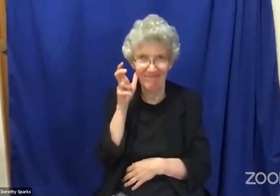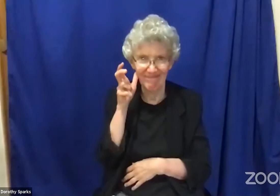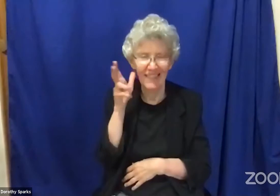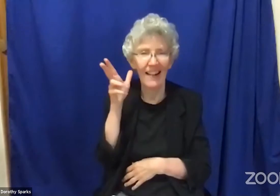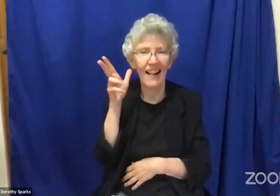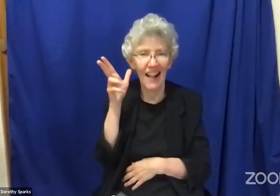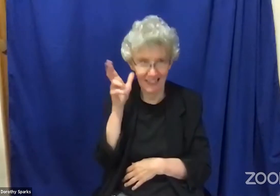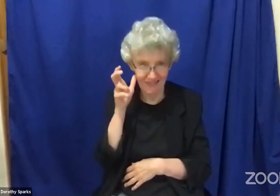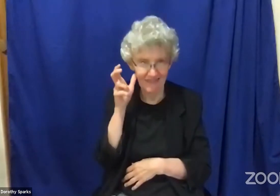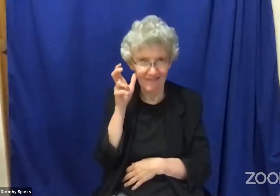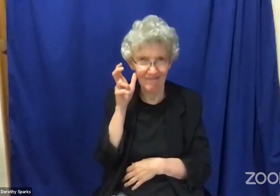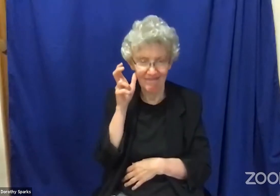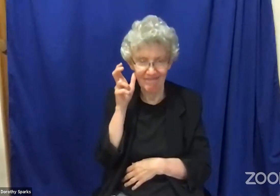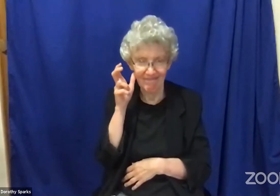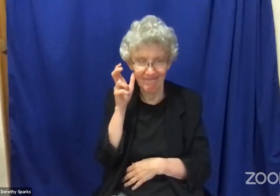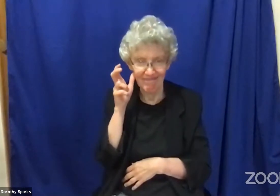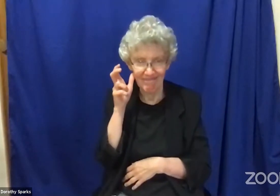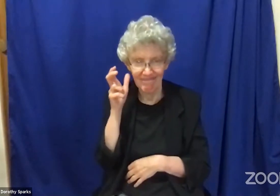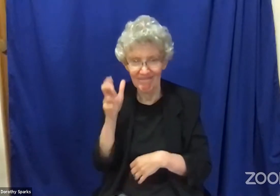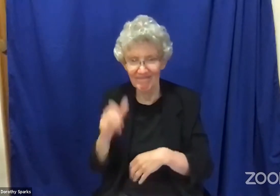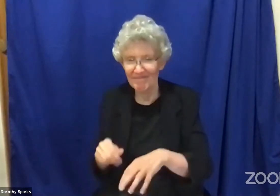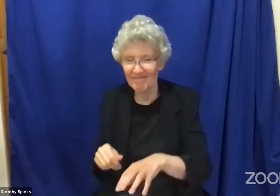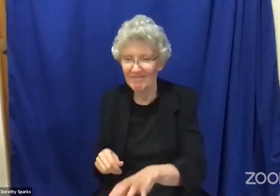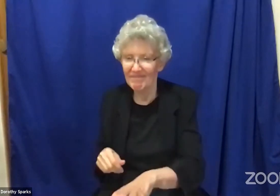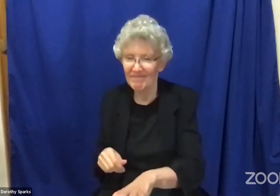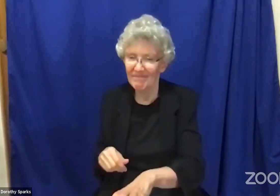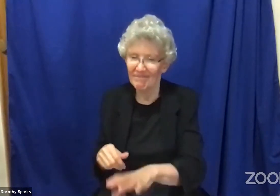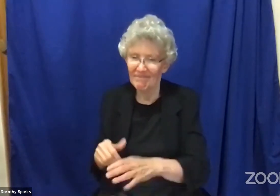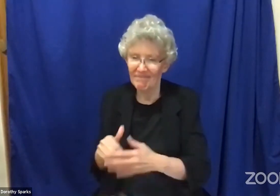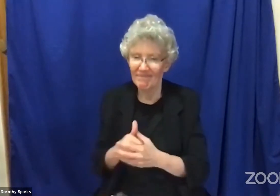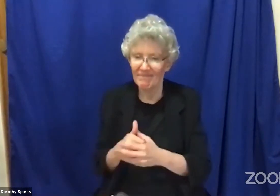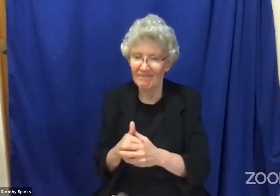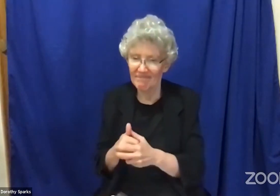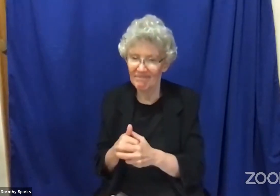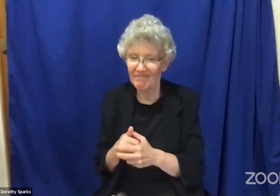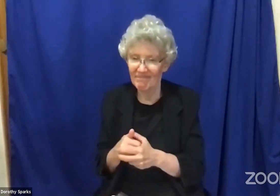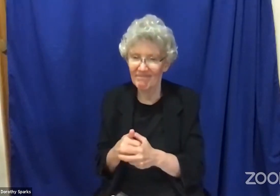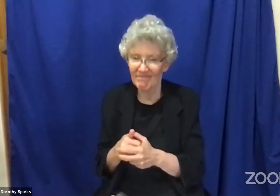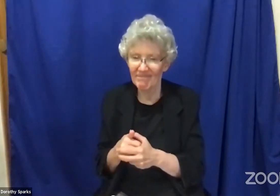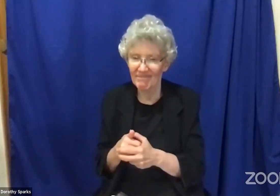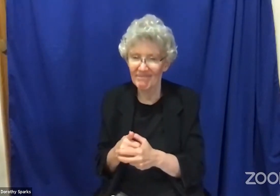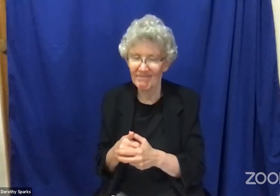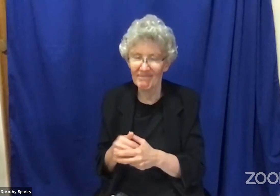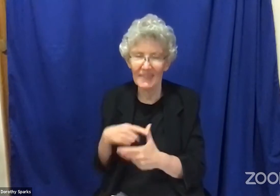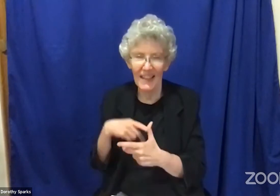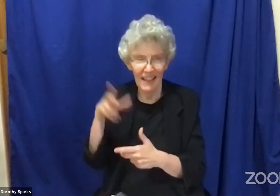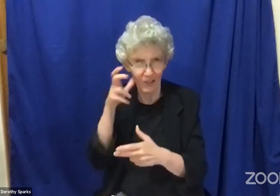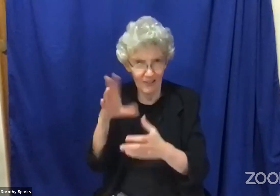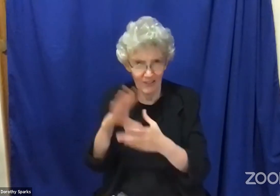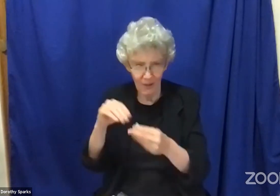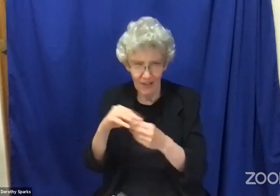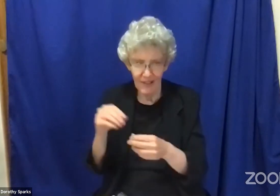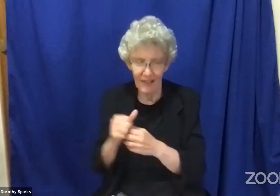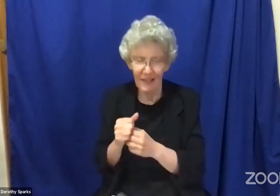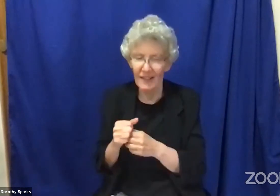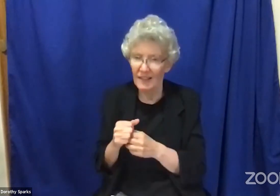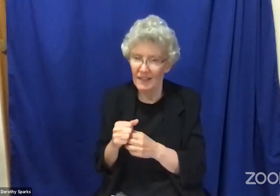and so what are some of the things that we can do to restore this justice and one of the first steps